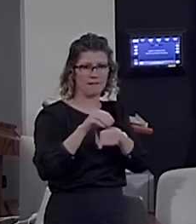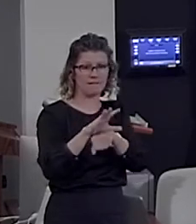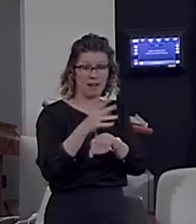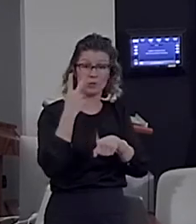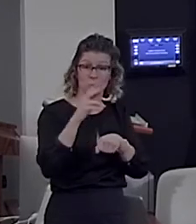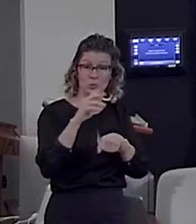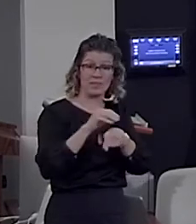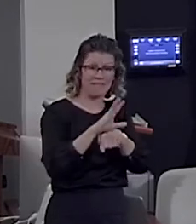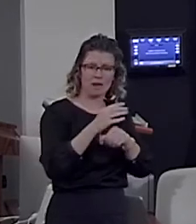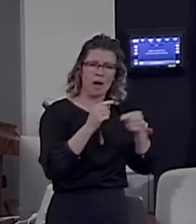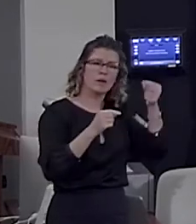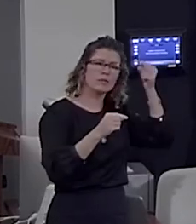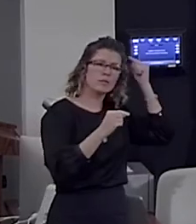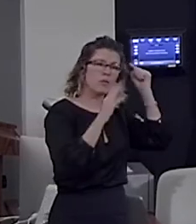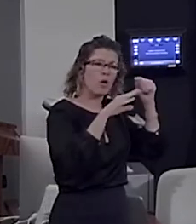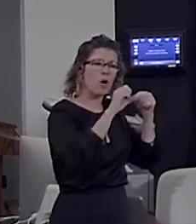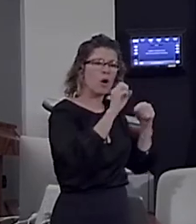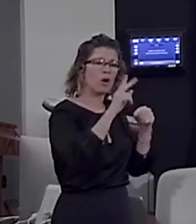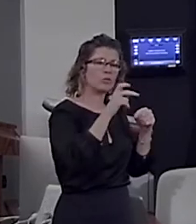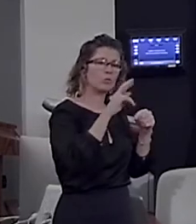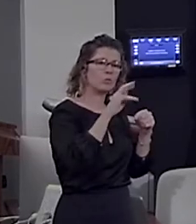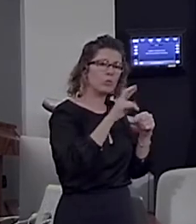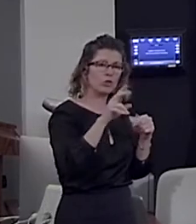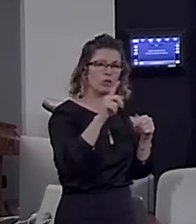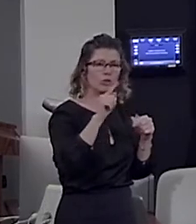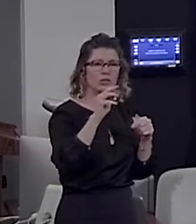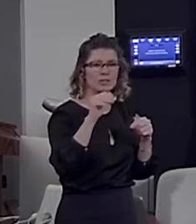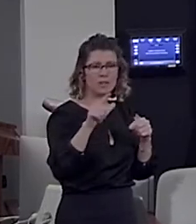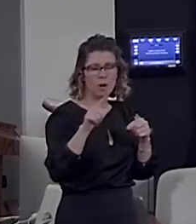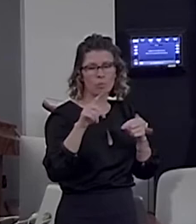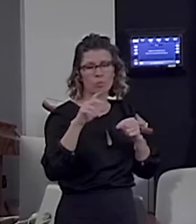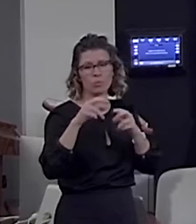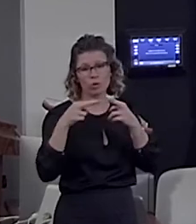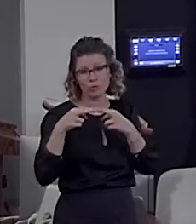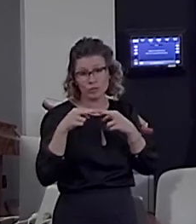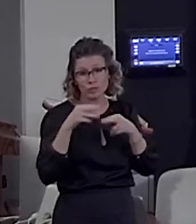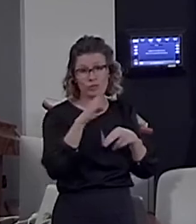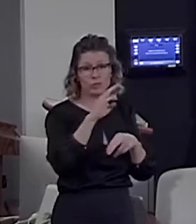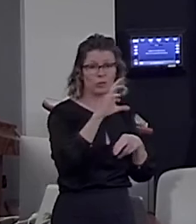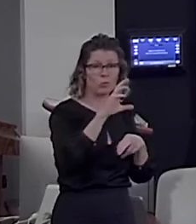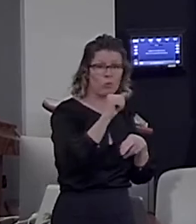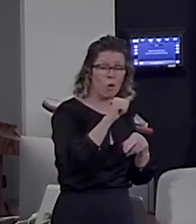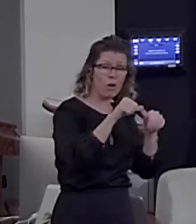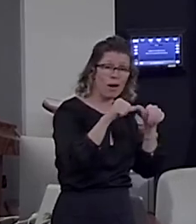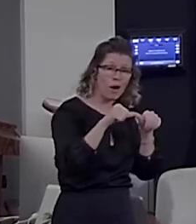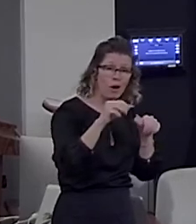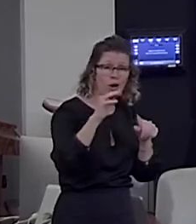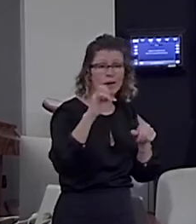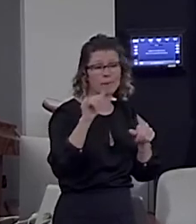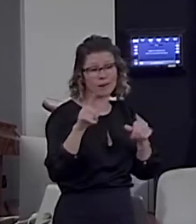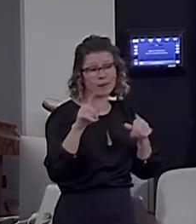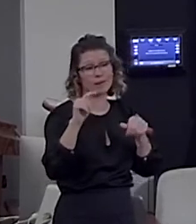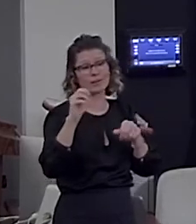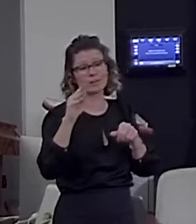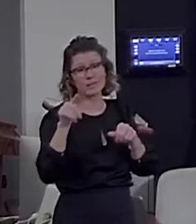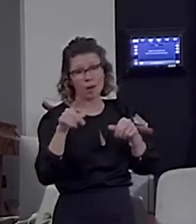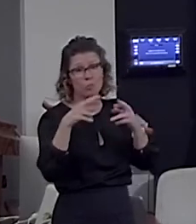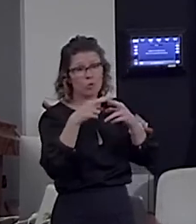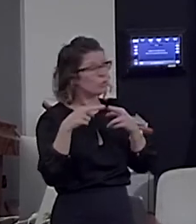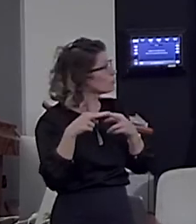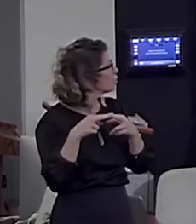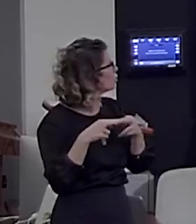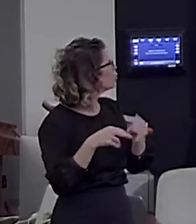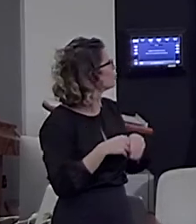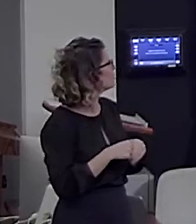all along the superior temporal region or middle temporal region here, Broca's area, and also some more dorsal sites. I'll come back to that in a